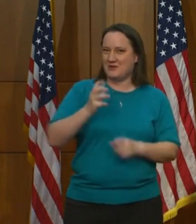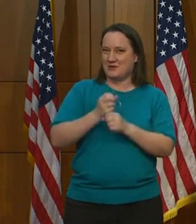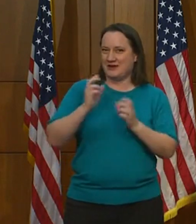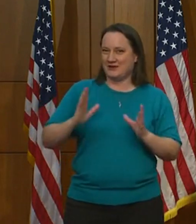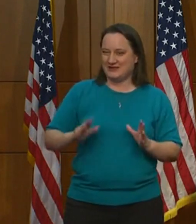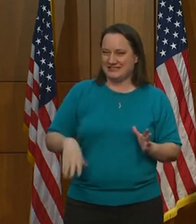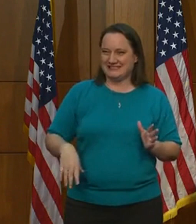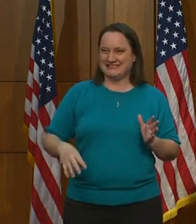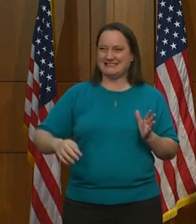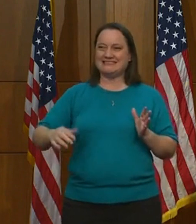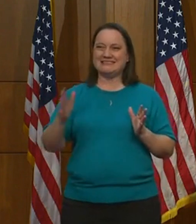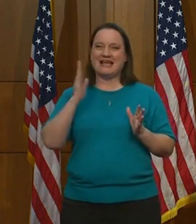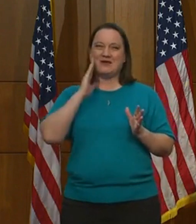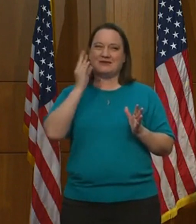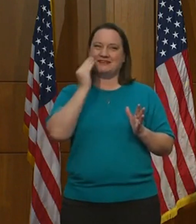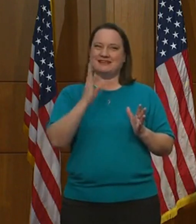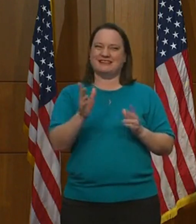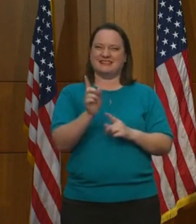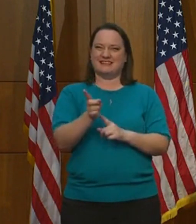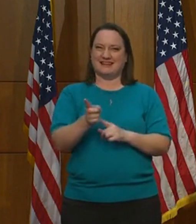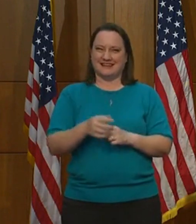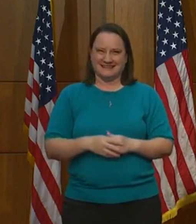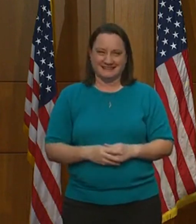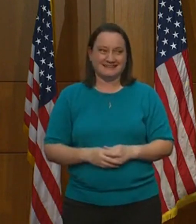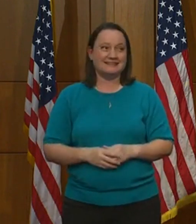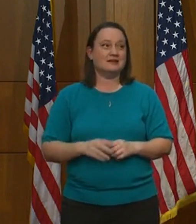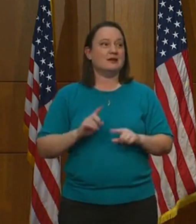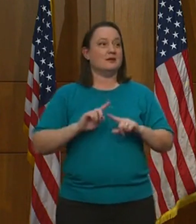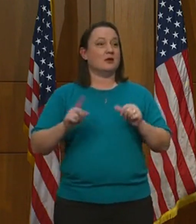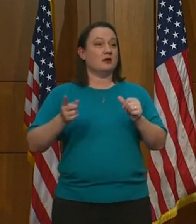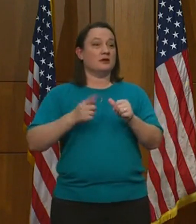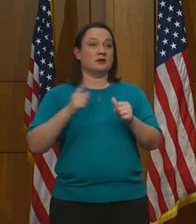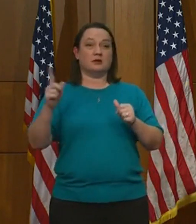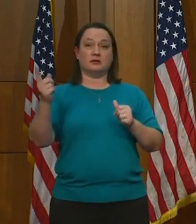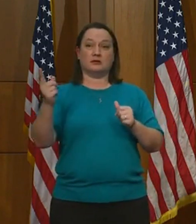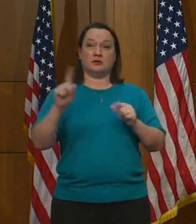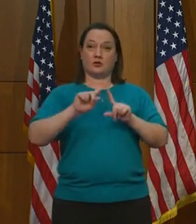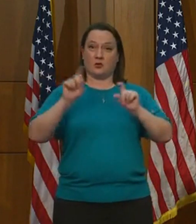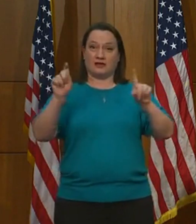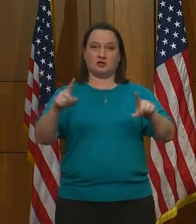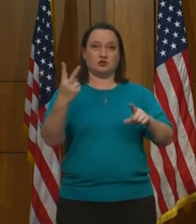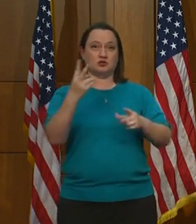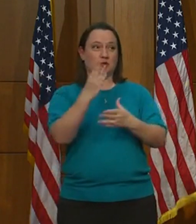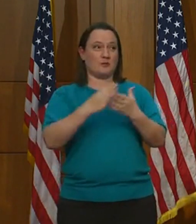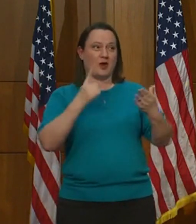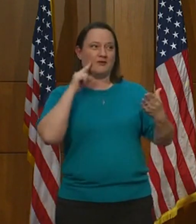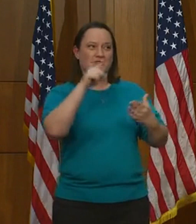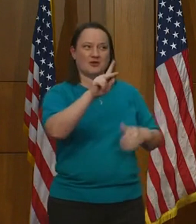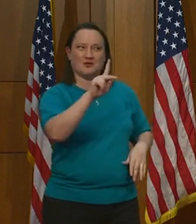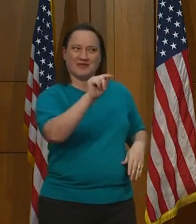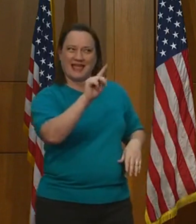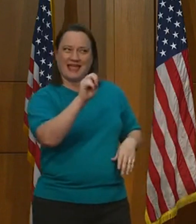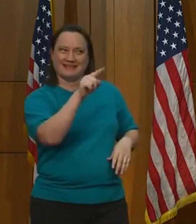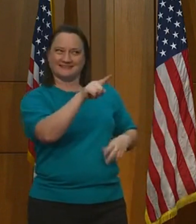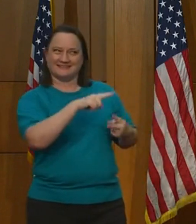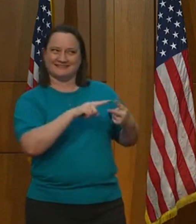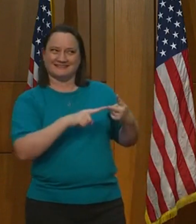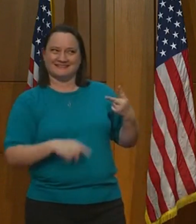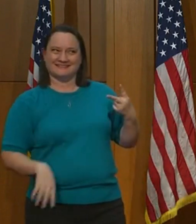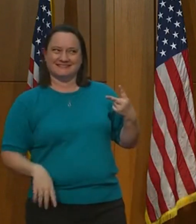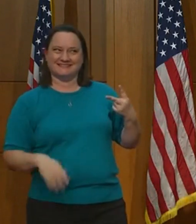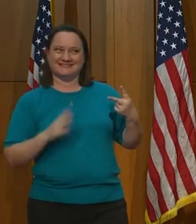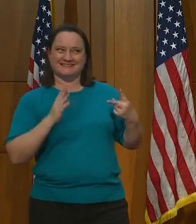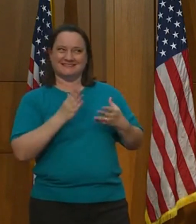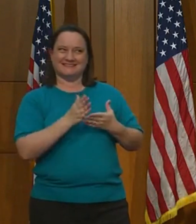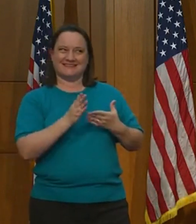And I will let you know in just a second. But my first question is a two-part question, and it's for you, Kate, if that's